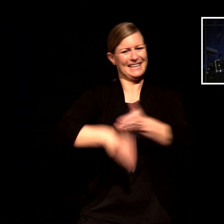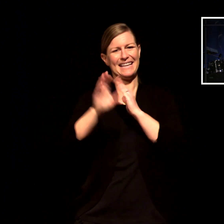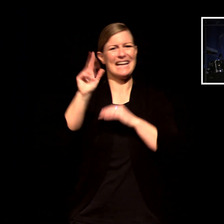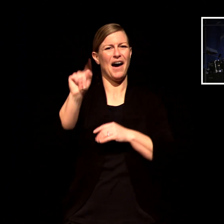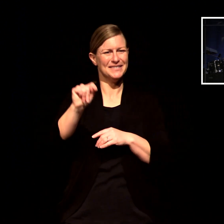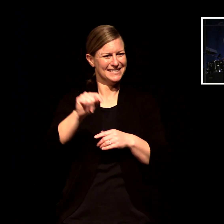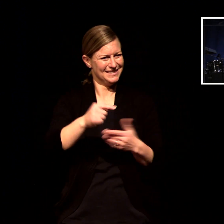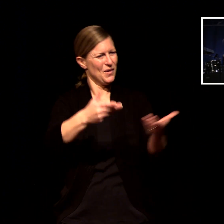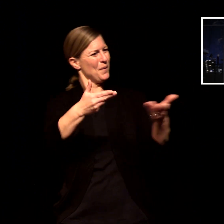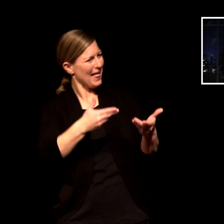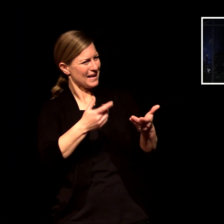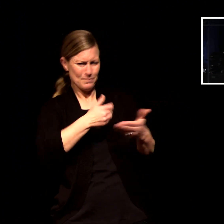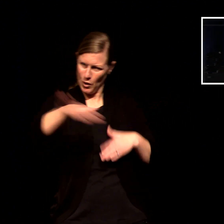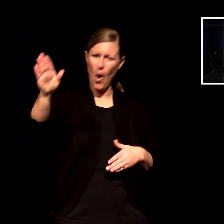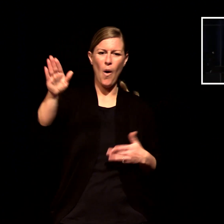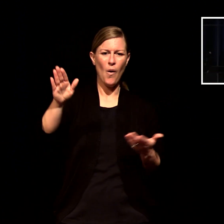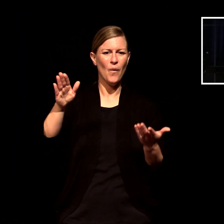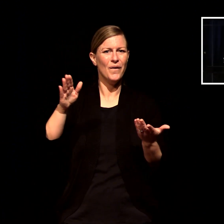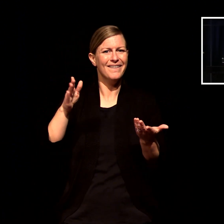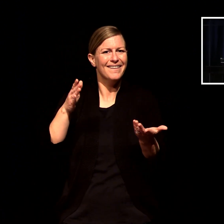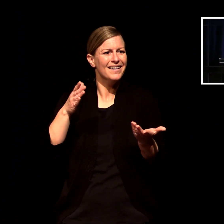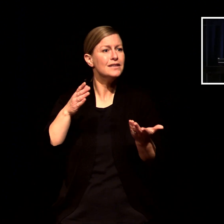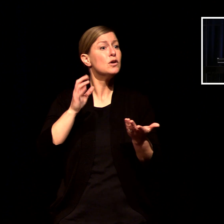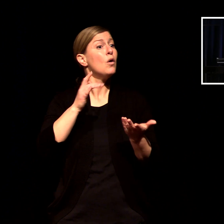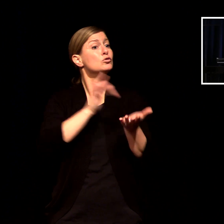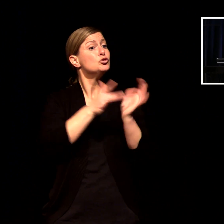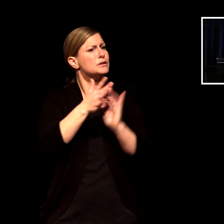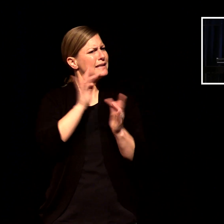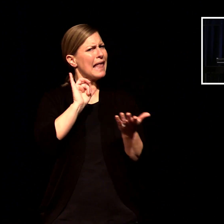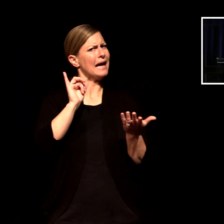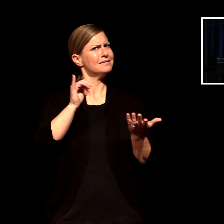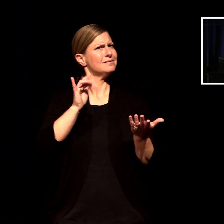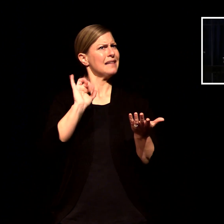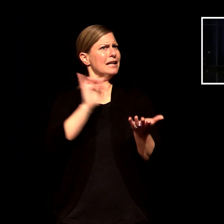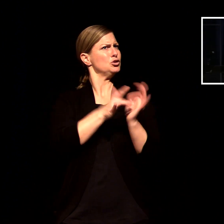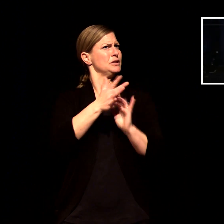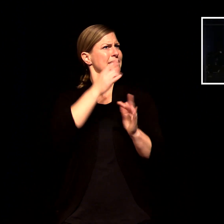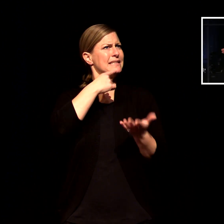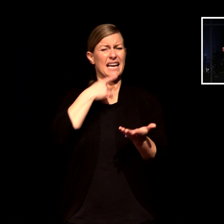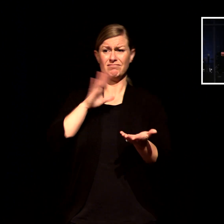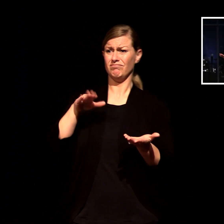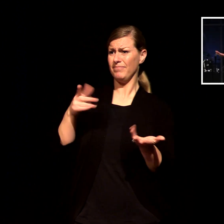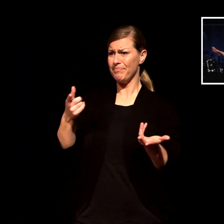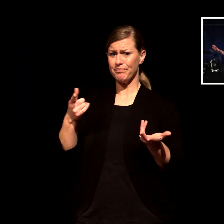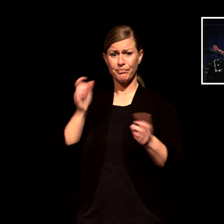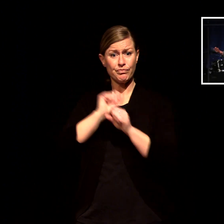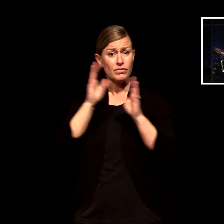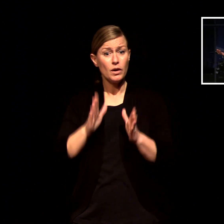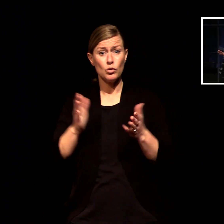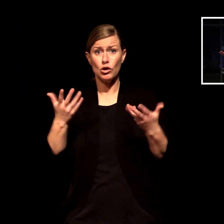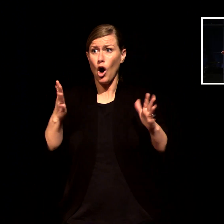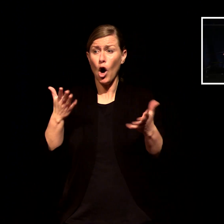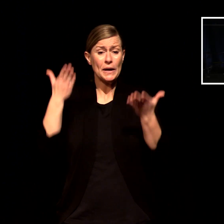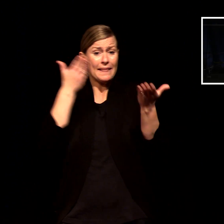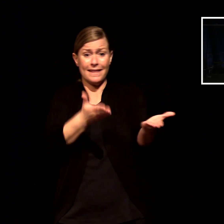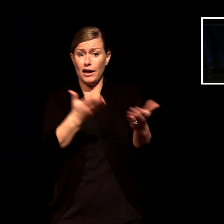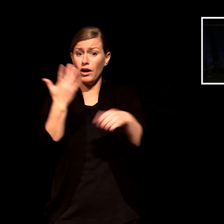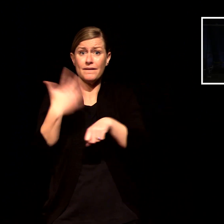the workers are already there they're already on the bench or as we call it in church the pews they're there